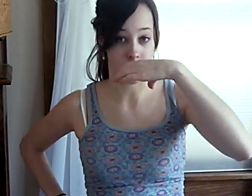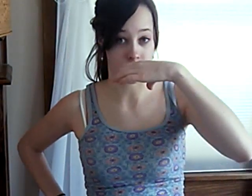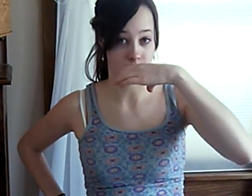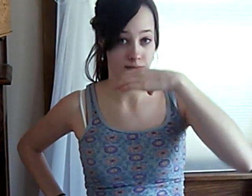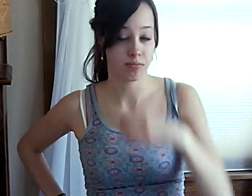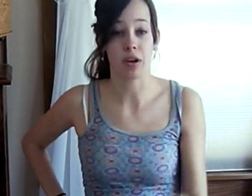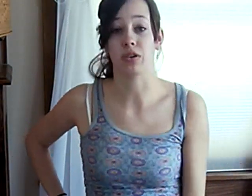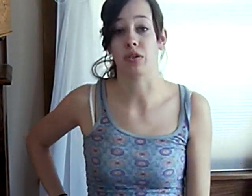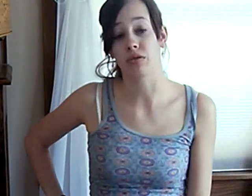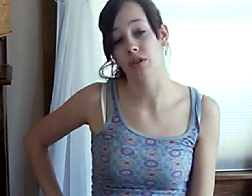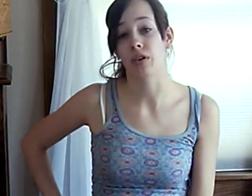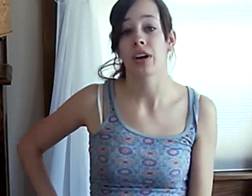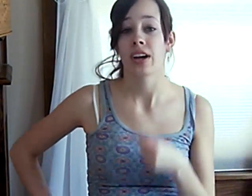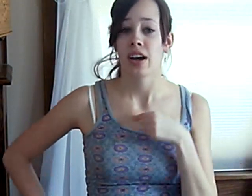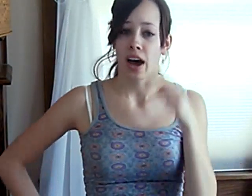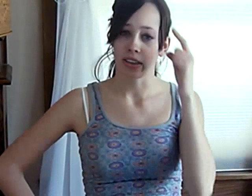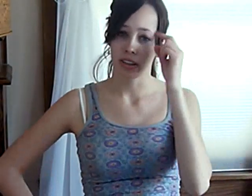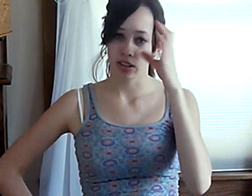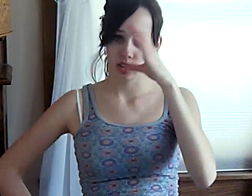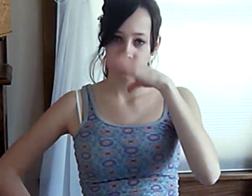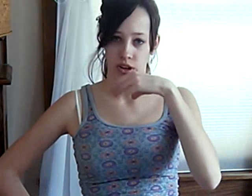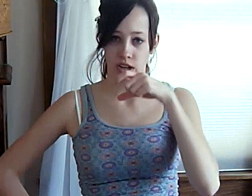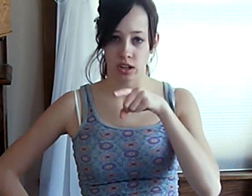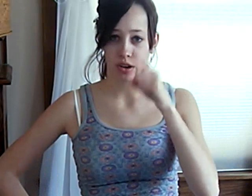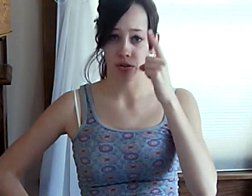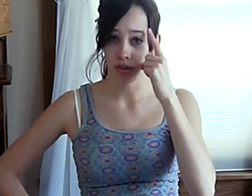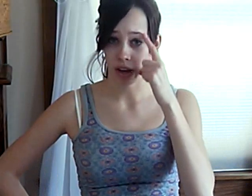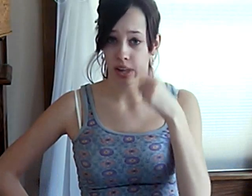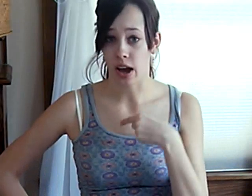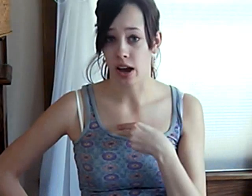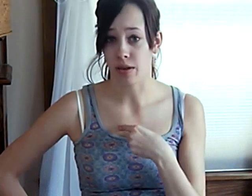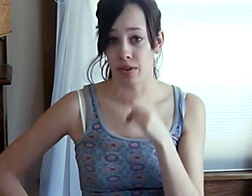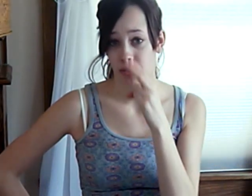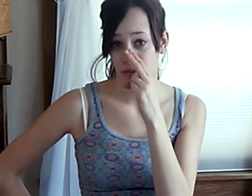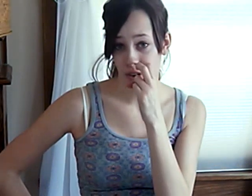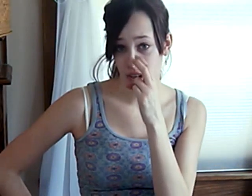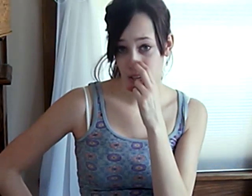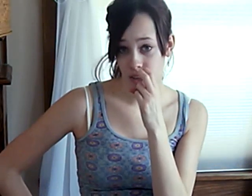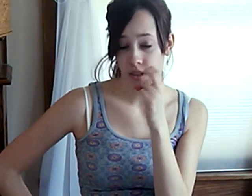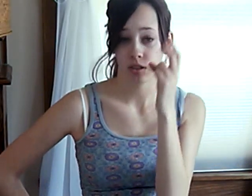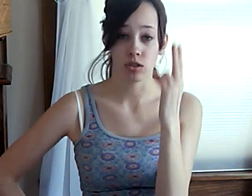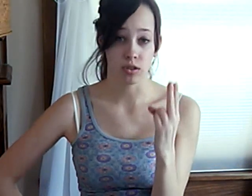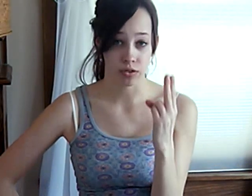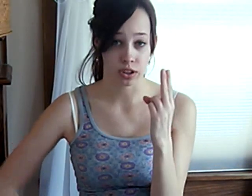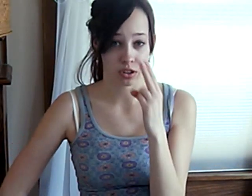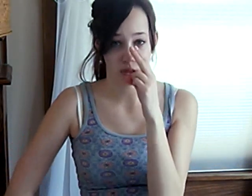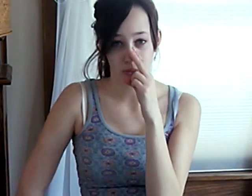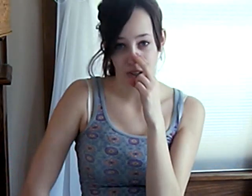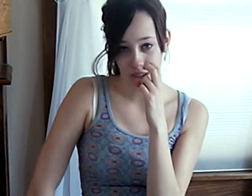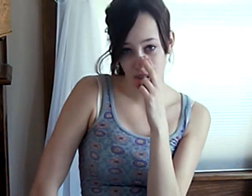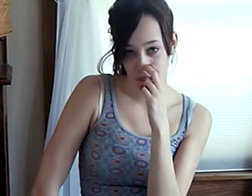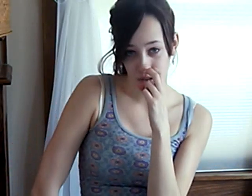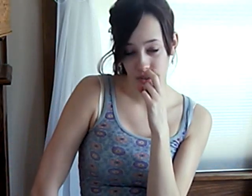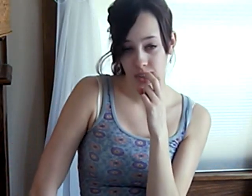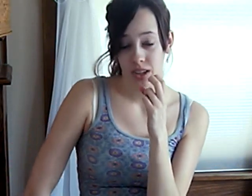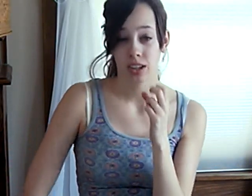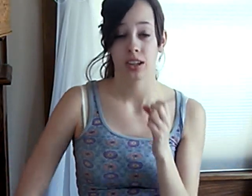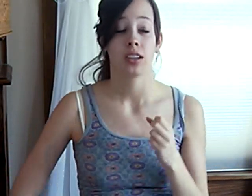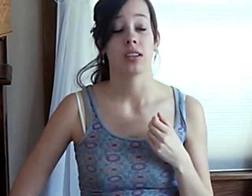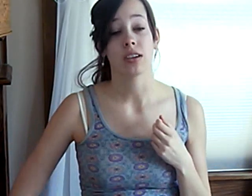that by your nose. So, I think it's strange that you think I'm funny. Two fingers, brush it out of your nose. You